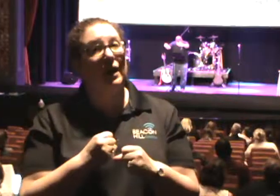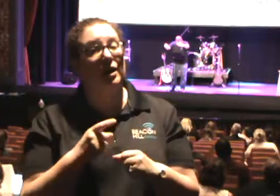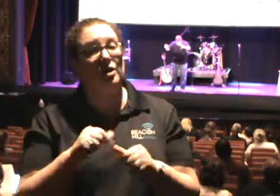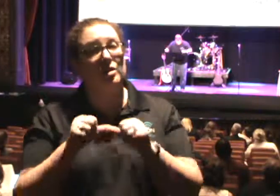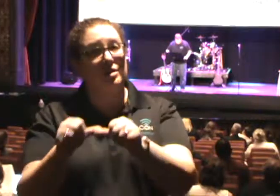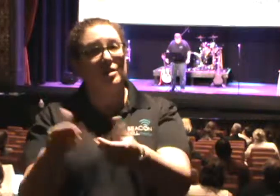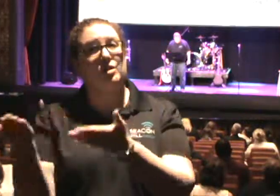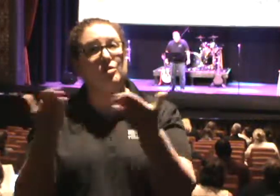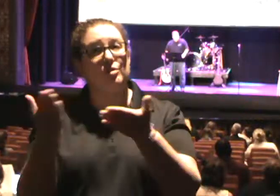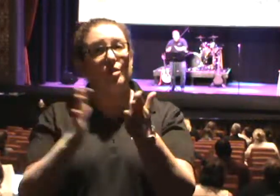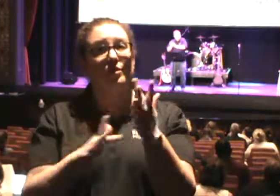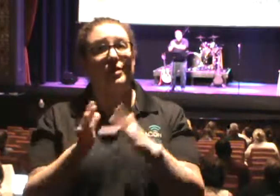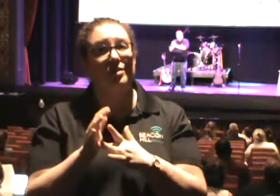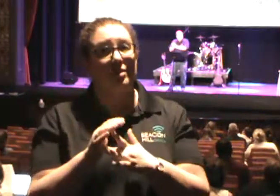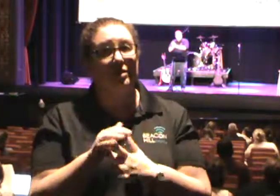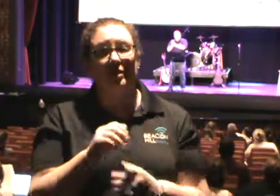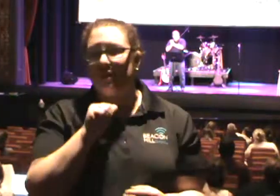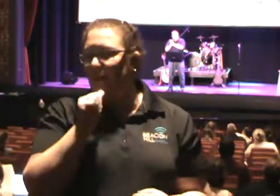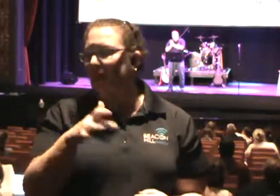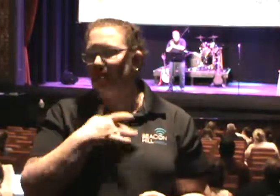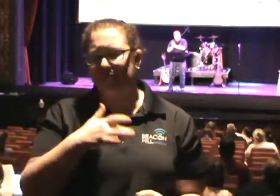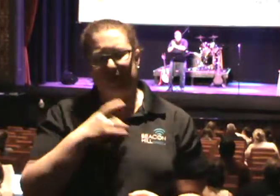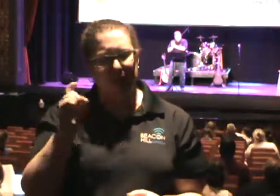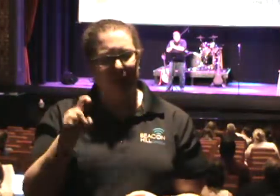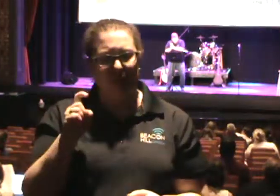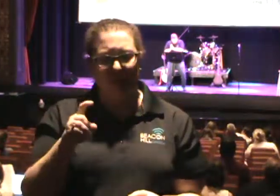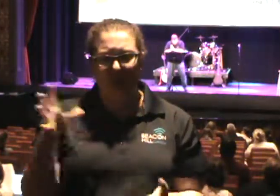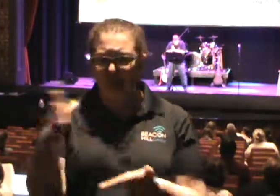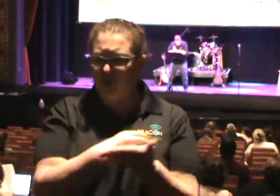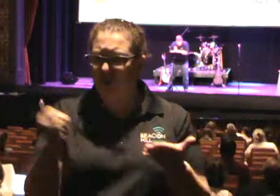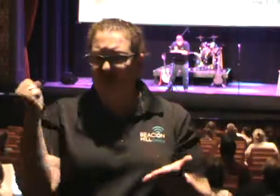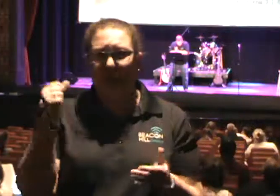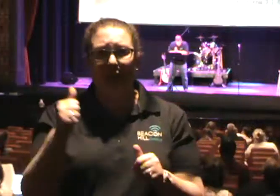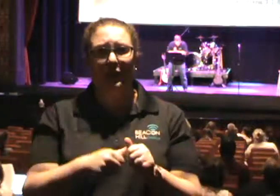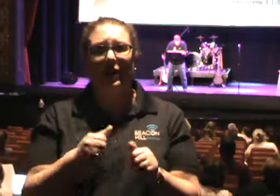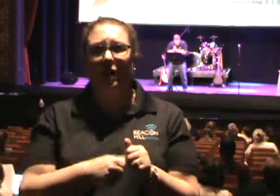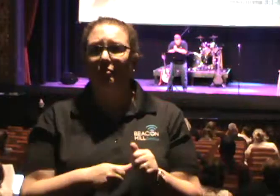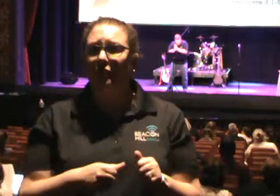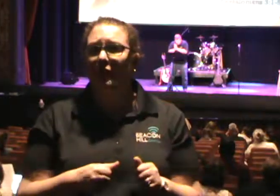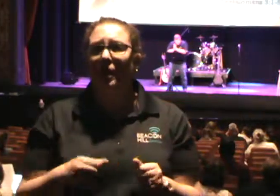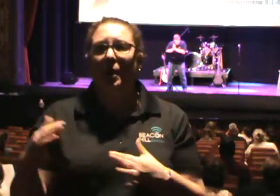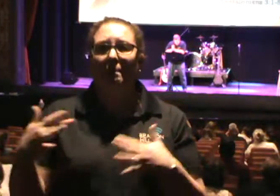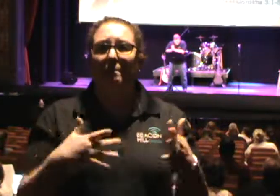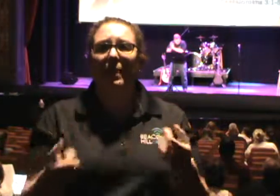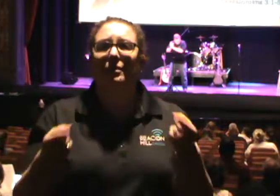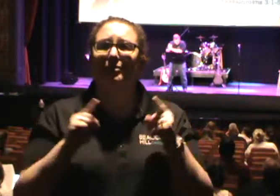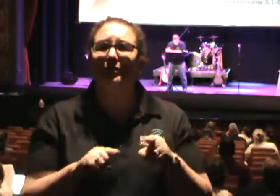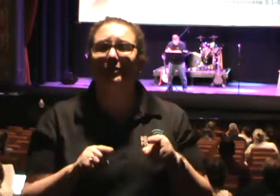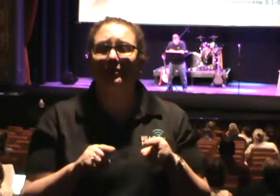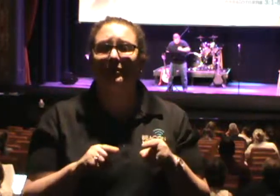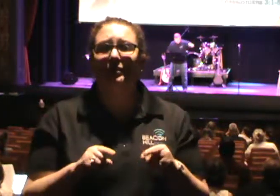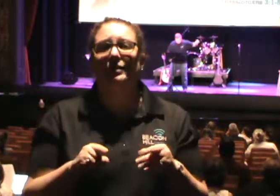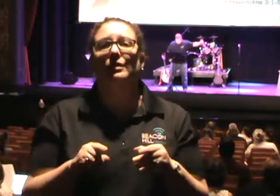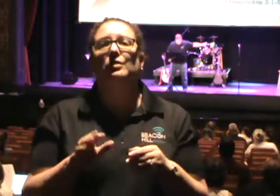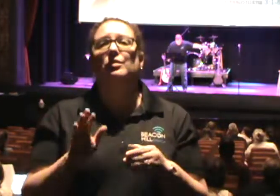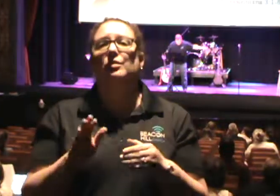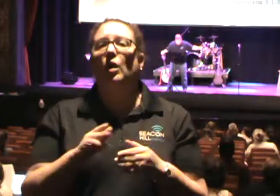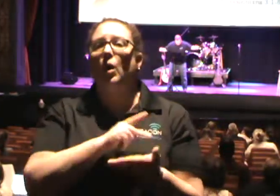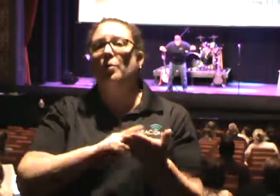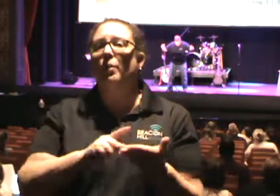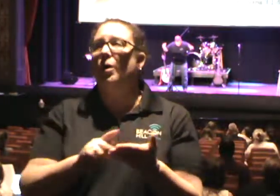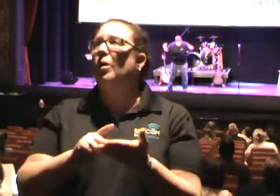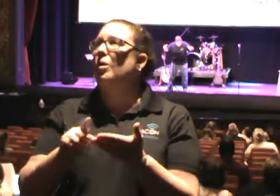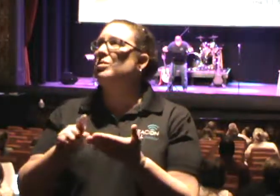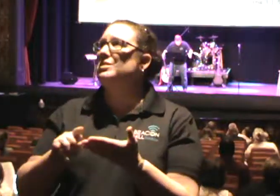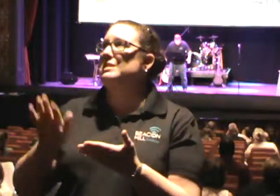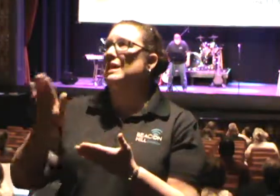on serving Jesus. Don't feel the need to try to win every battle that comes your way. Paul simply asked for prayer from the saints